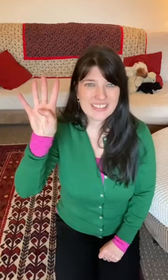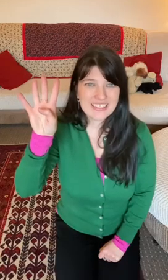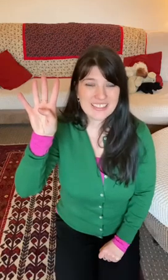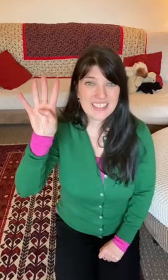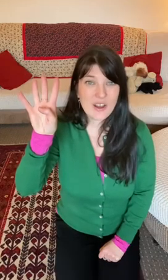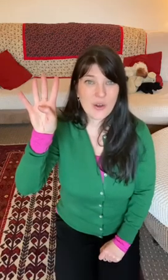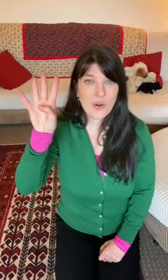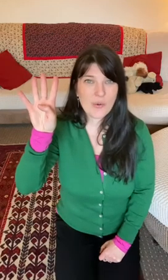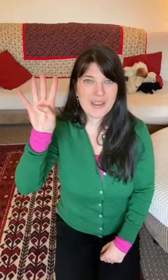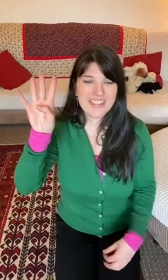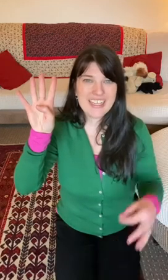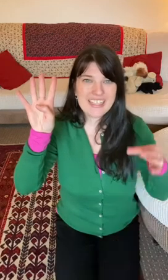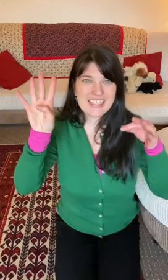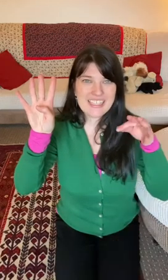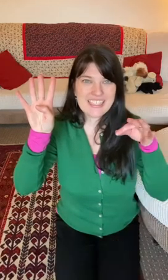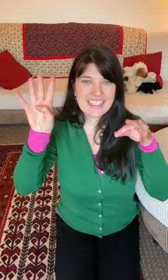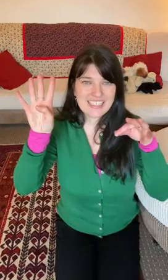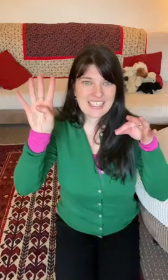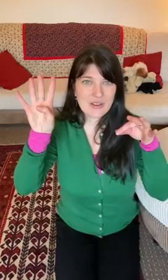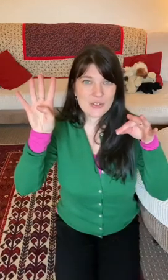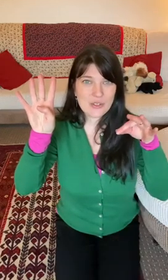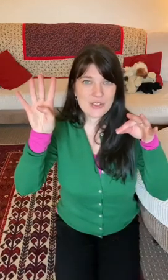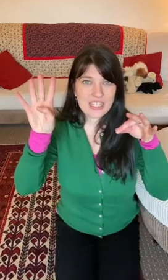snowmen sitting down to tea.